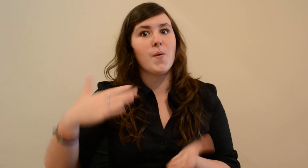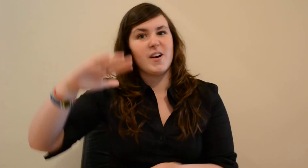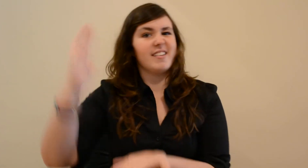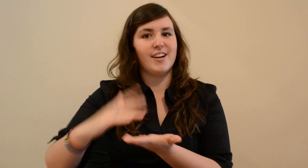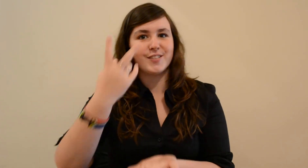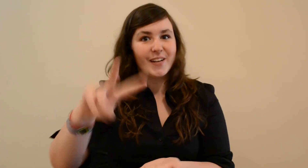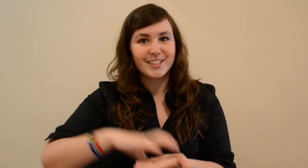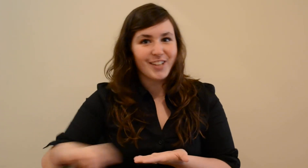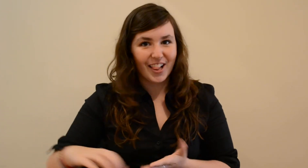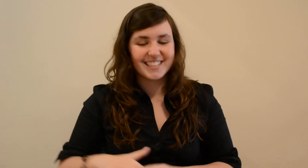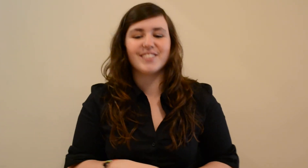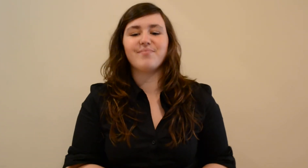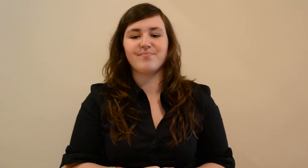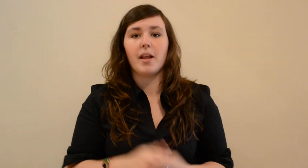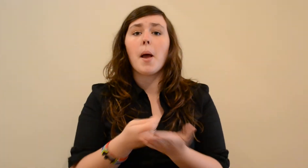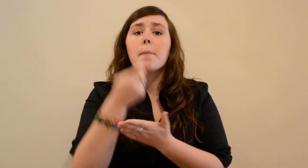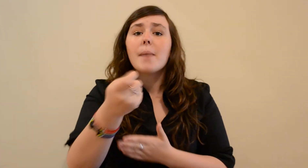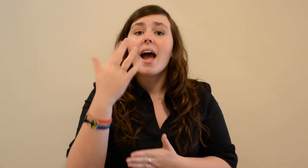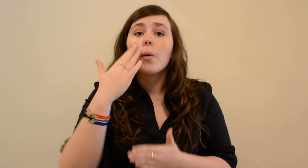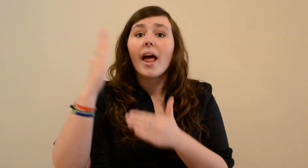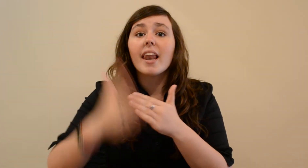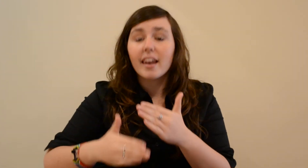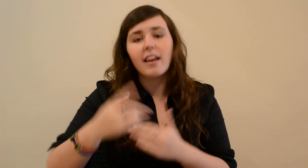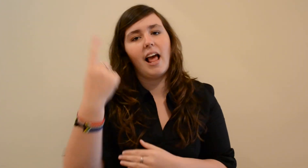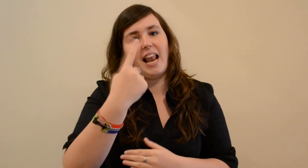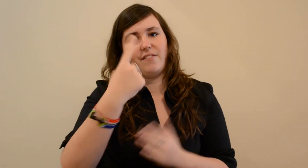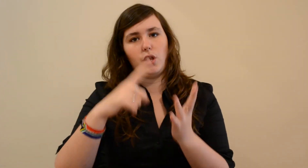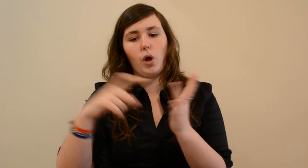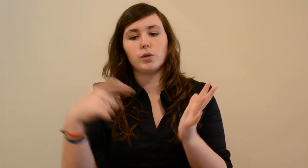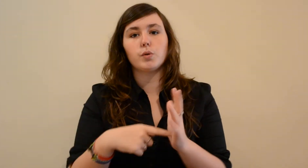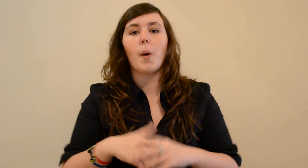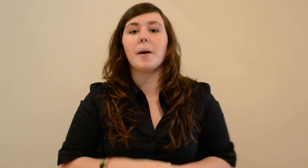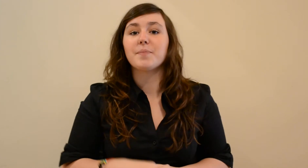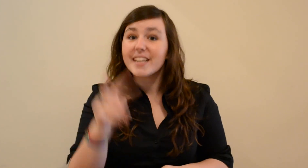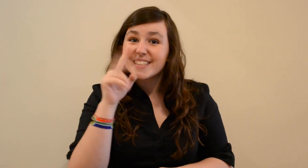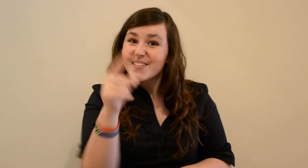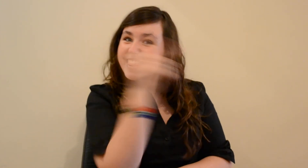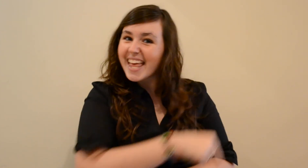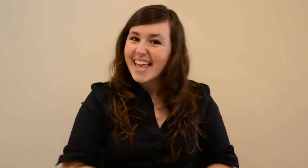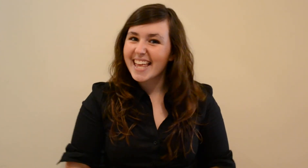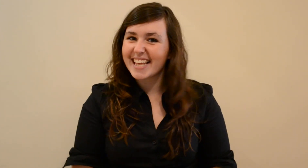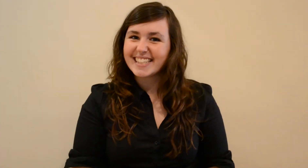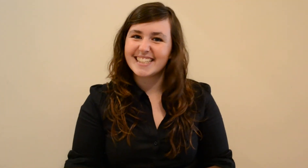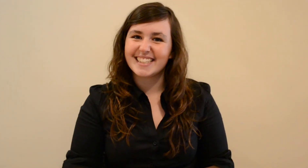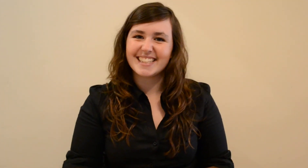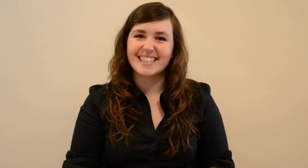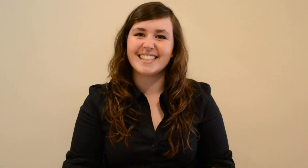the bells that ring The golden cuddly cries the same Be my man of my soul